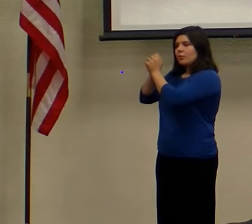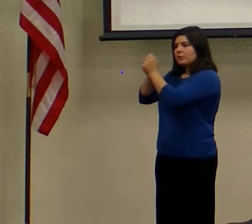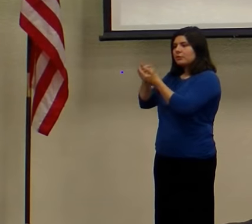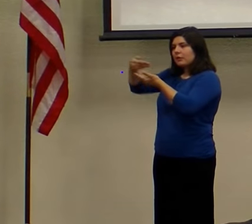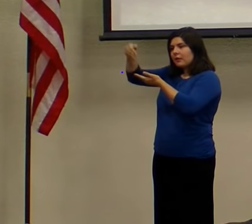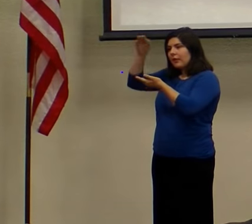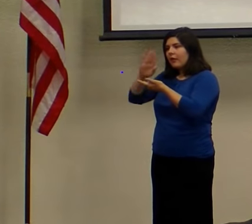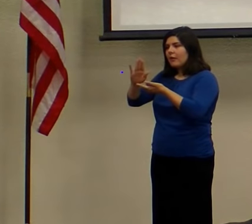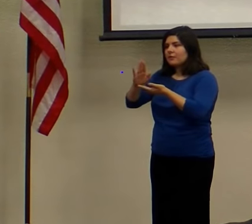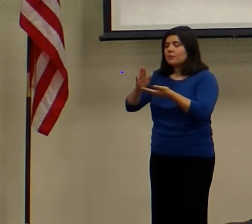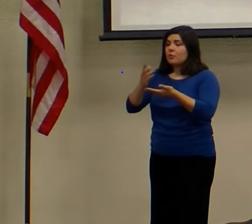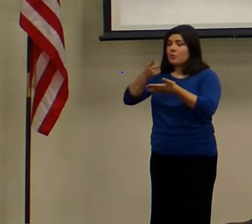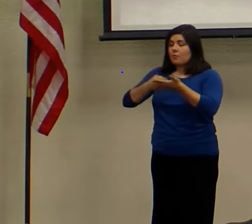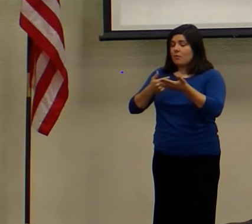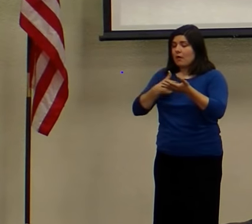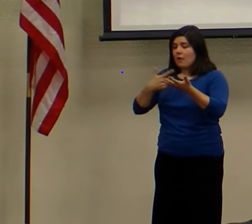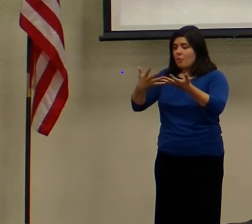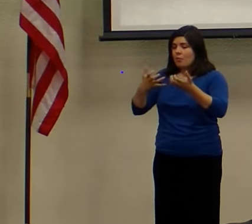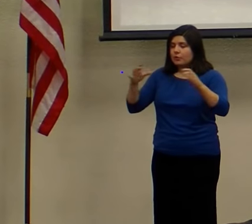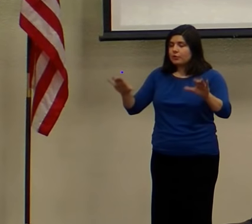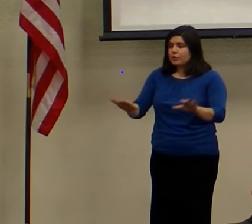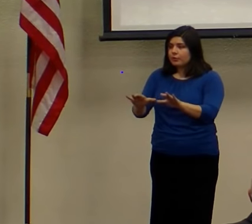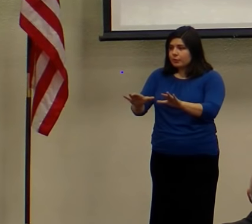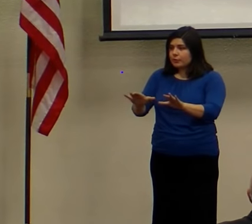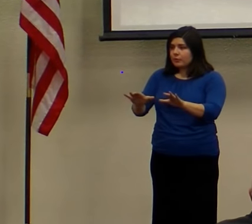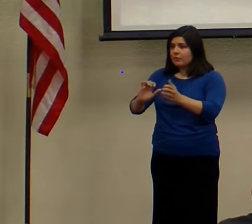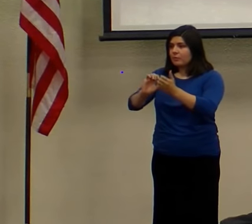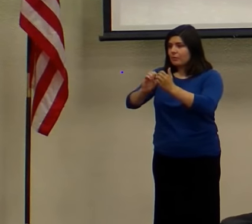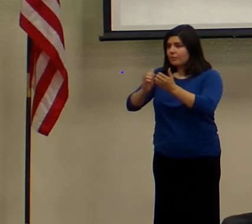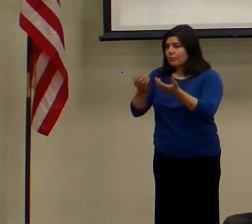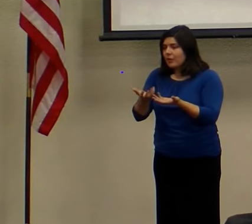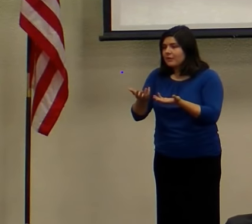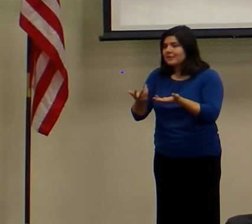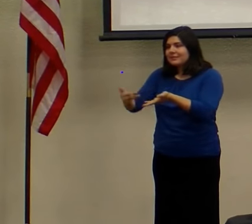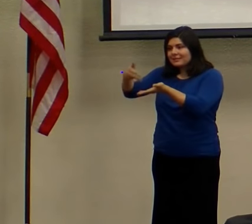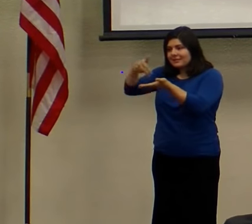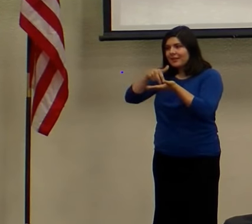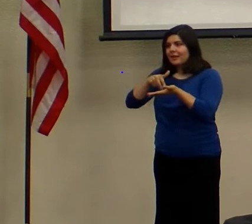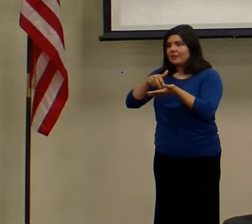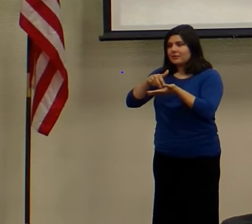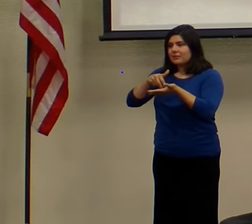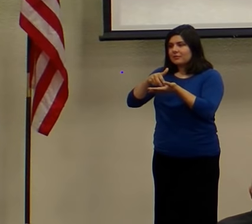So the way I'd like us to do that right now is I'd like us to all stand real quick.